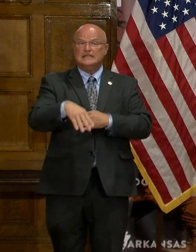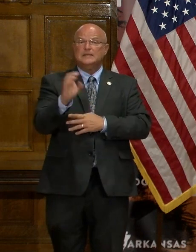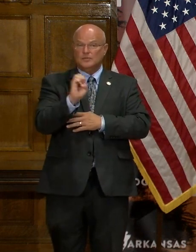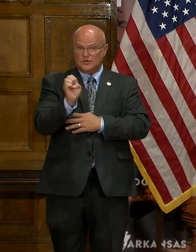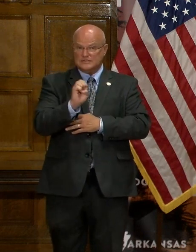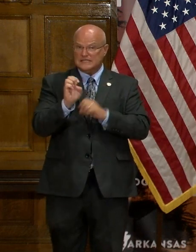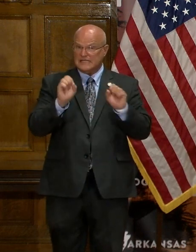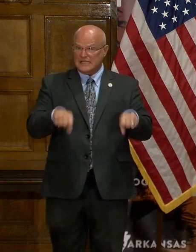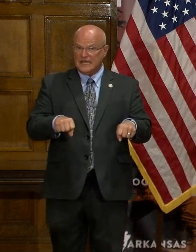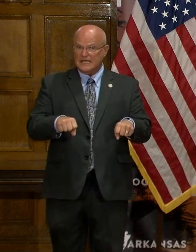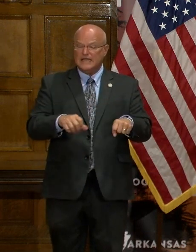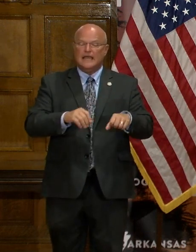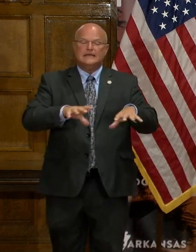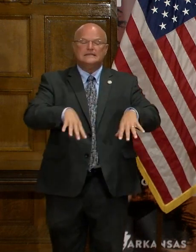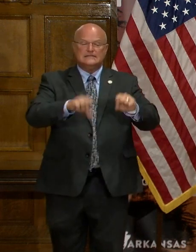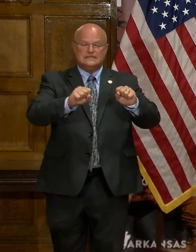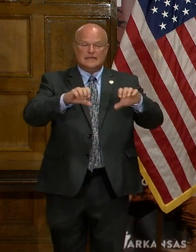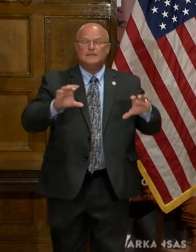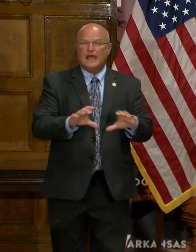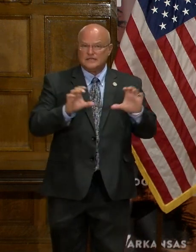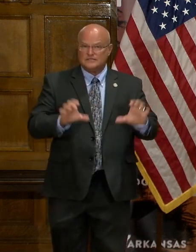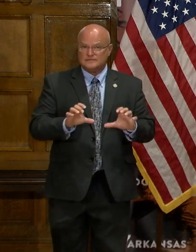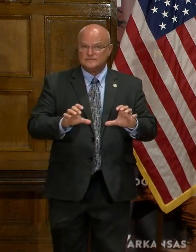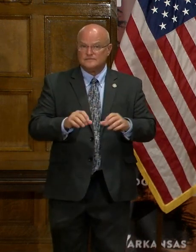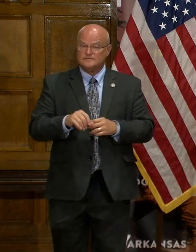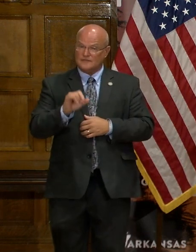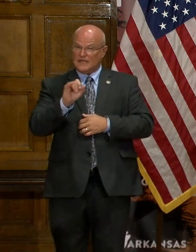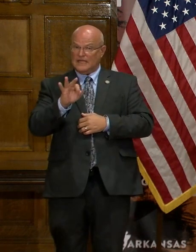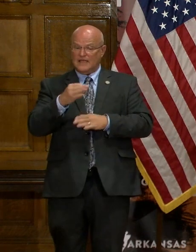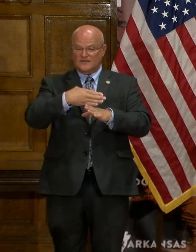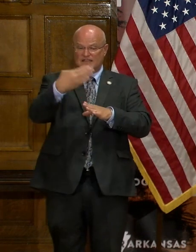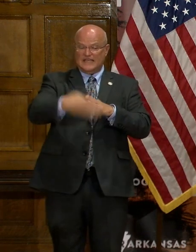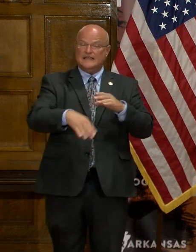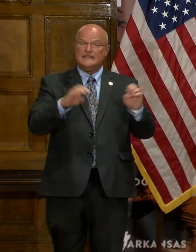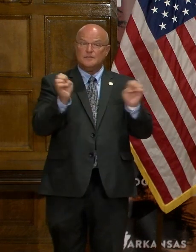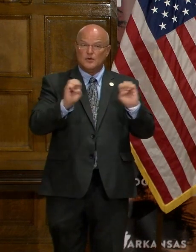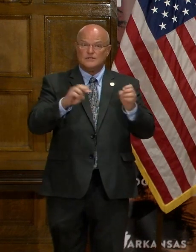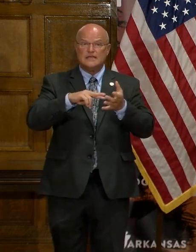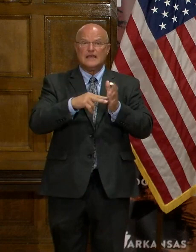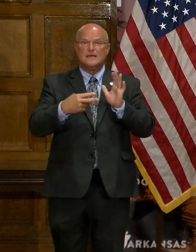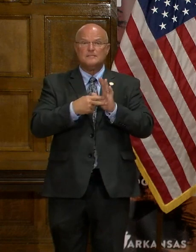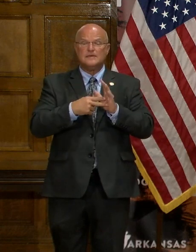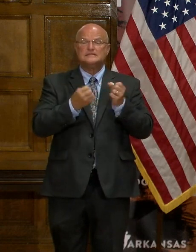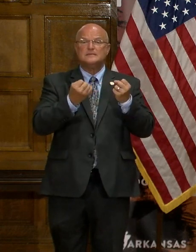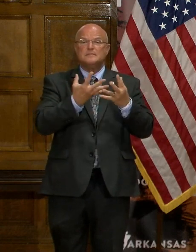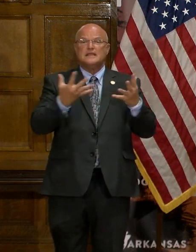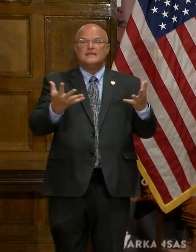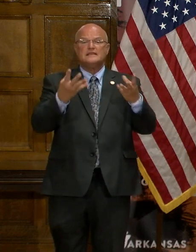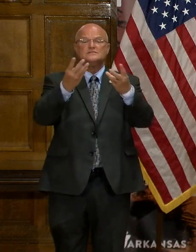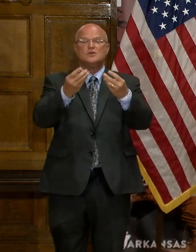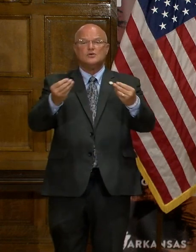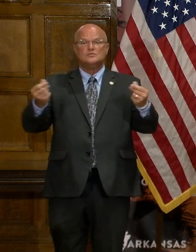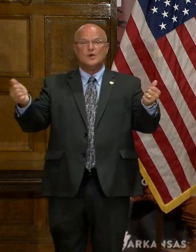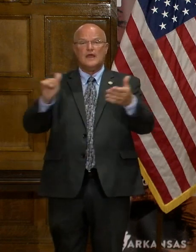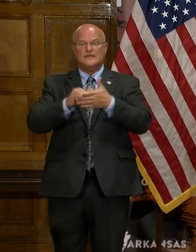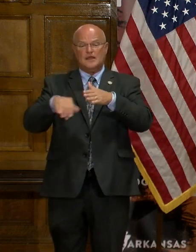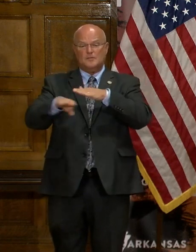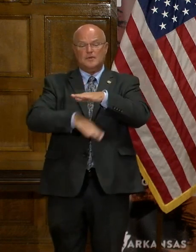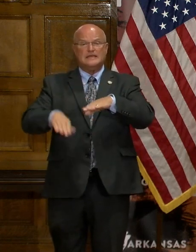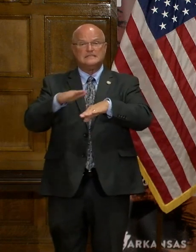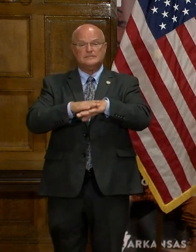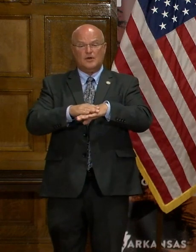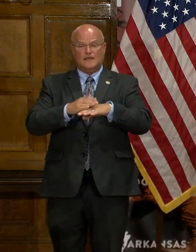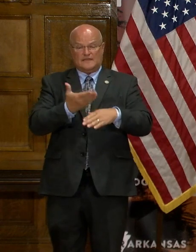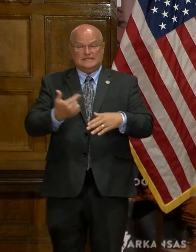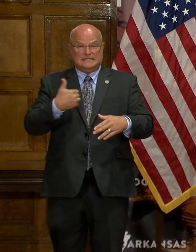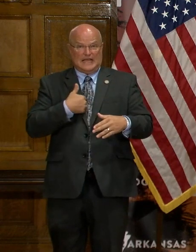and they can take action. Now, if they did in the emergency, that means a lot of things goes away that are based upon actions